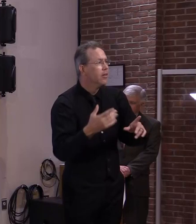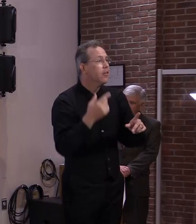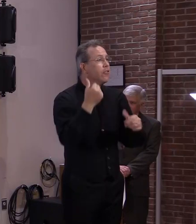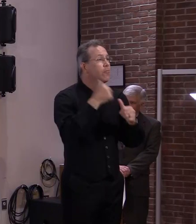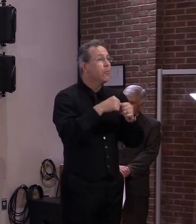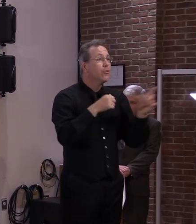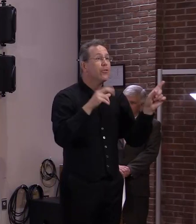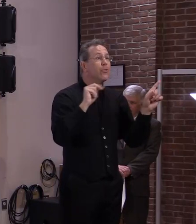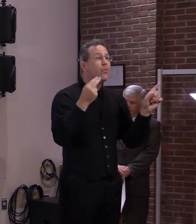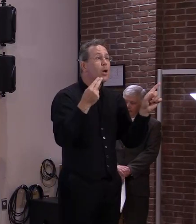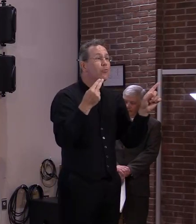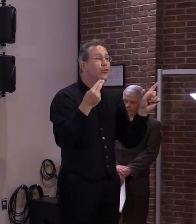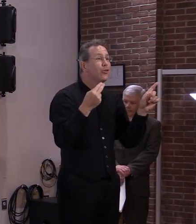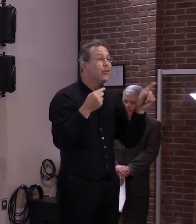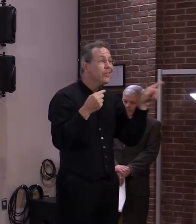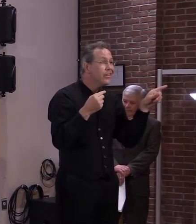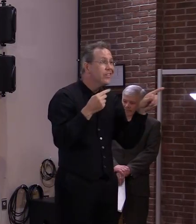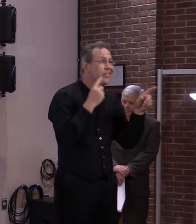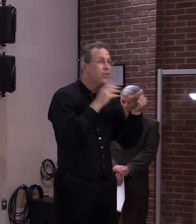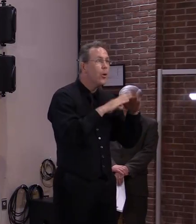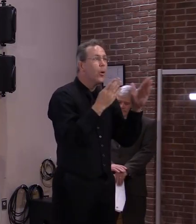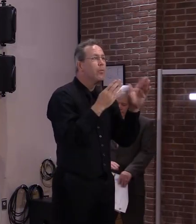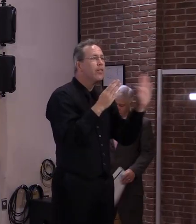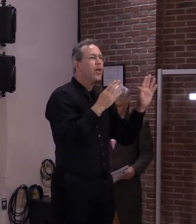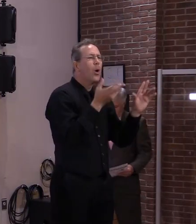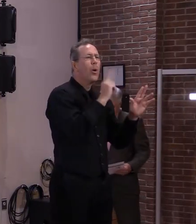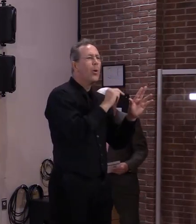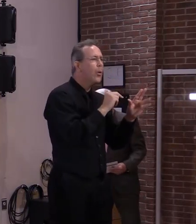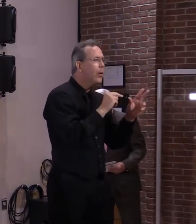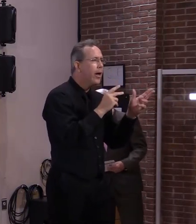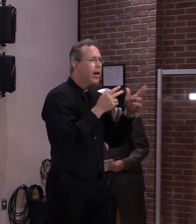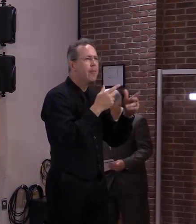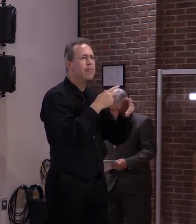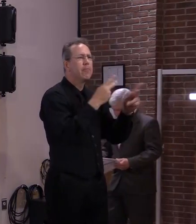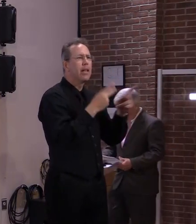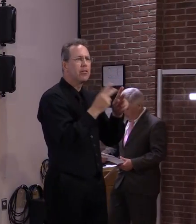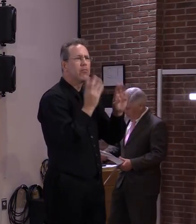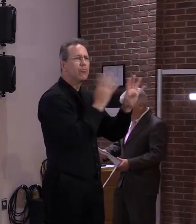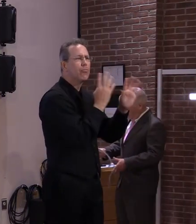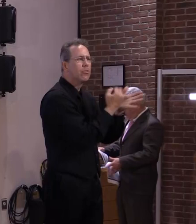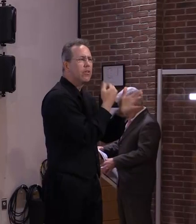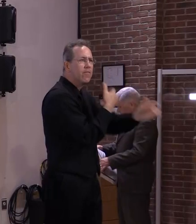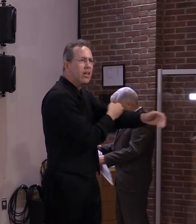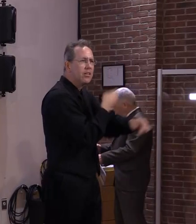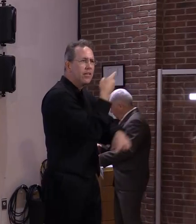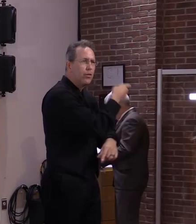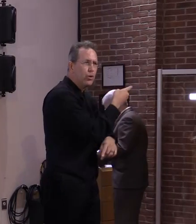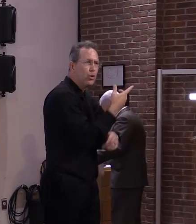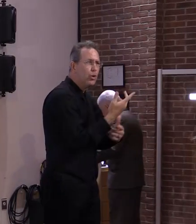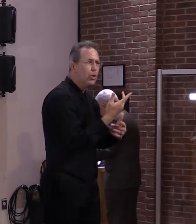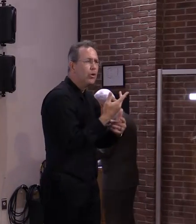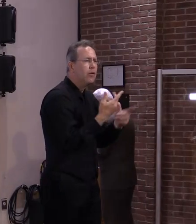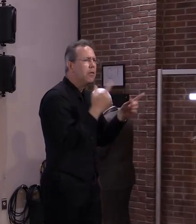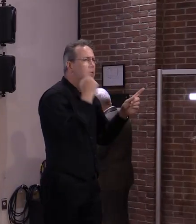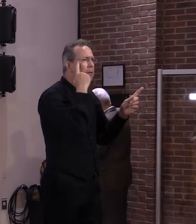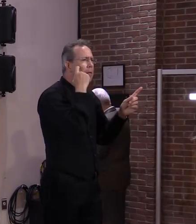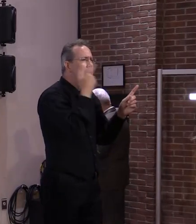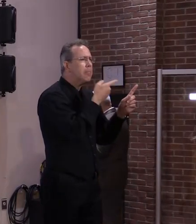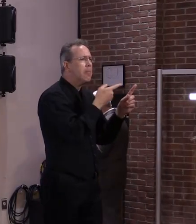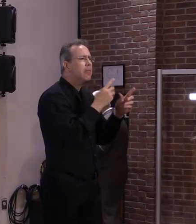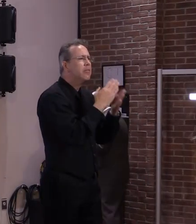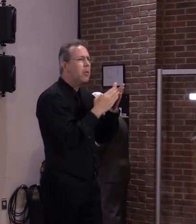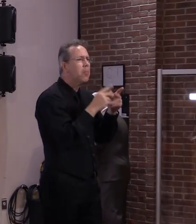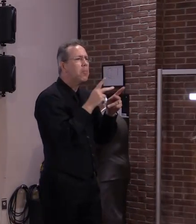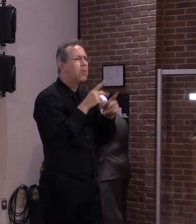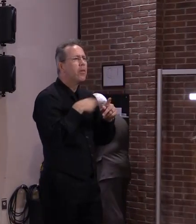developed a registry of its own which is newly launched uh there may be some data for vermonters who have gone